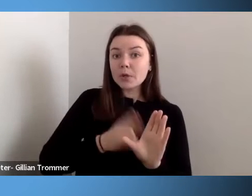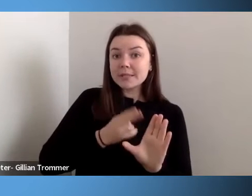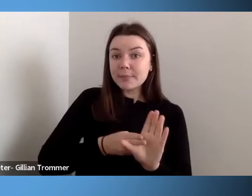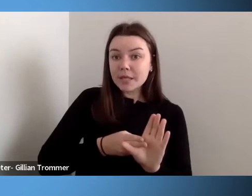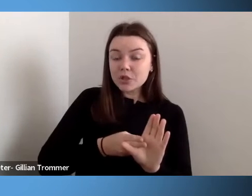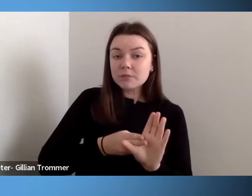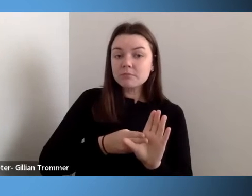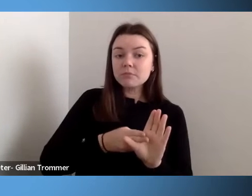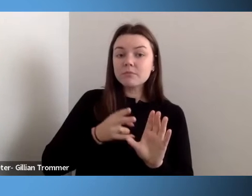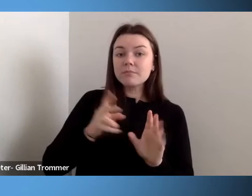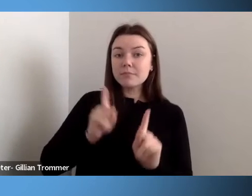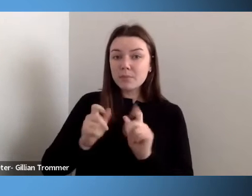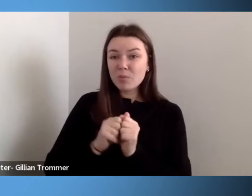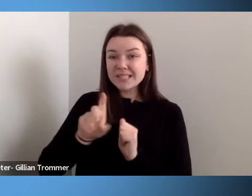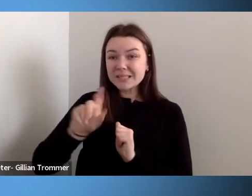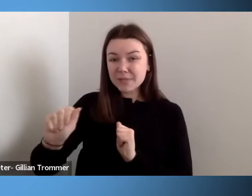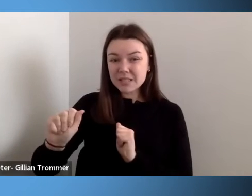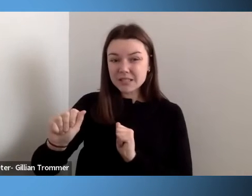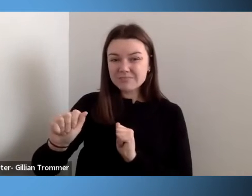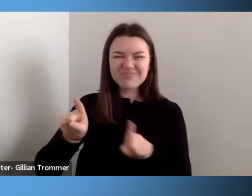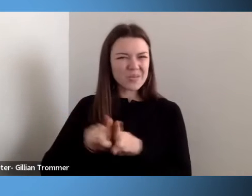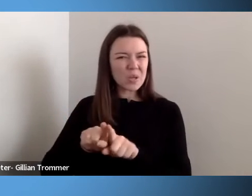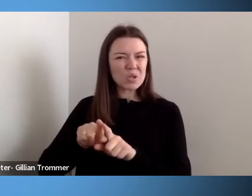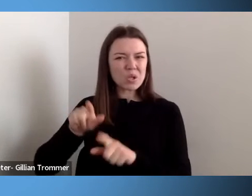with disabilities is also lower.